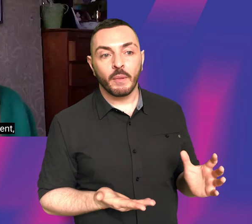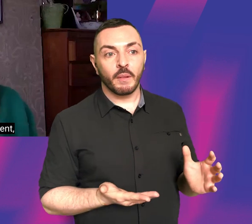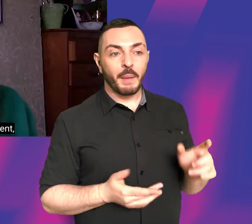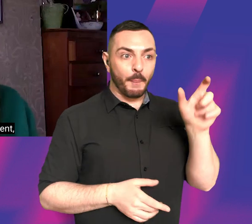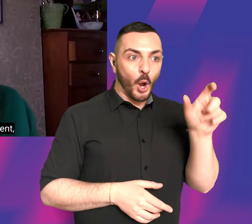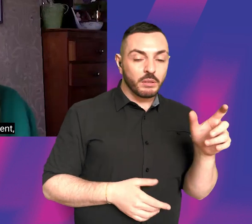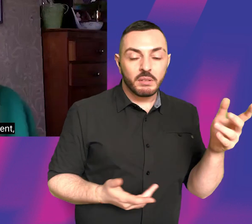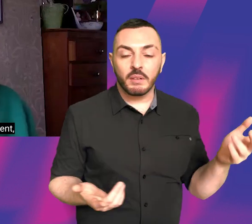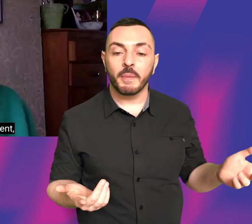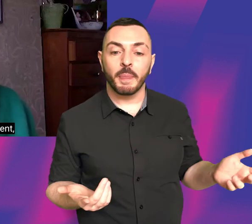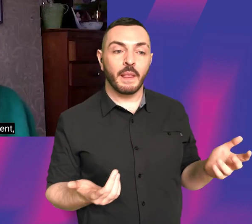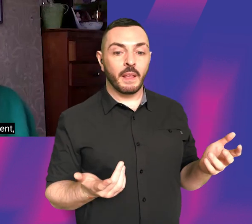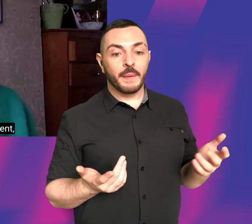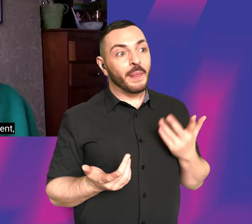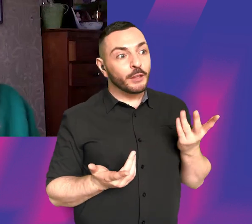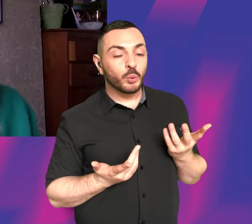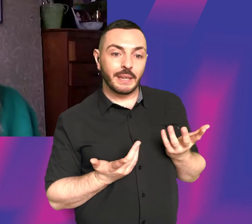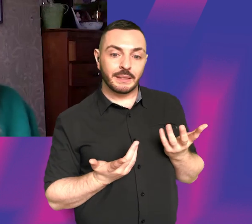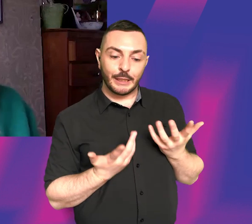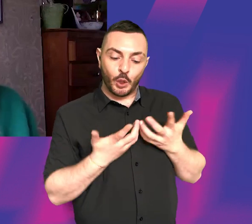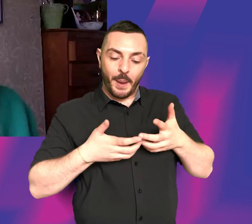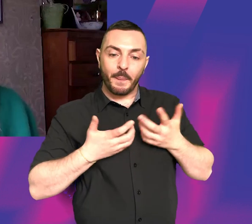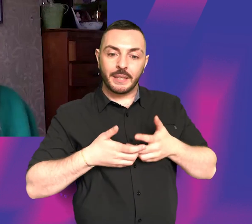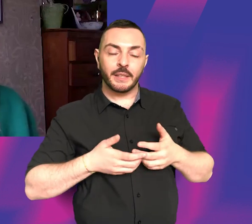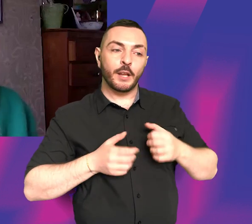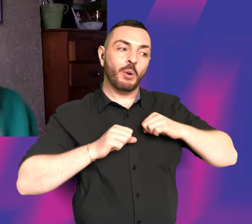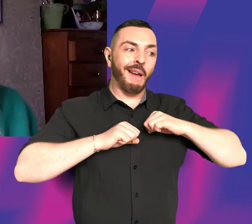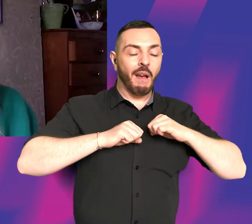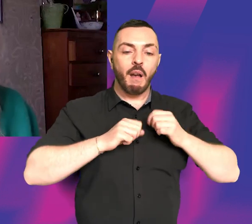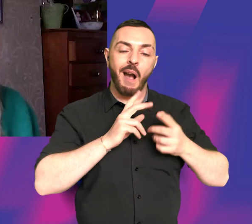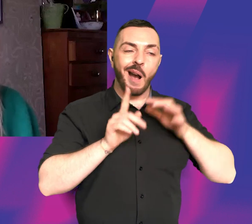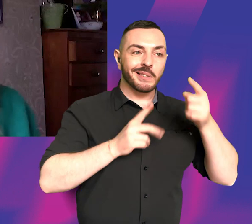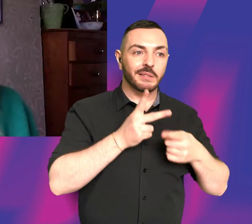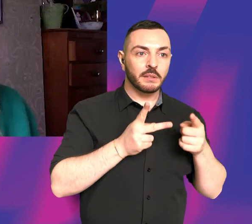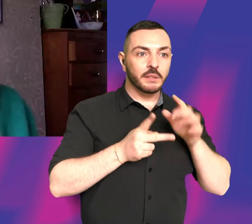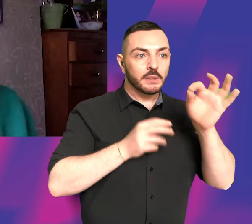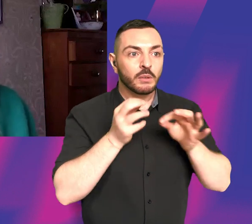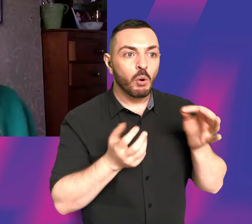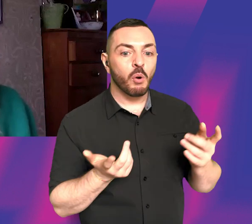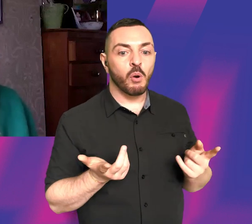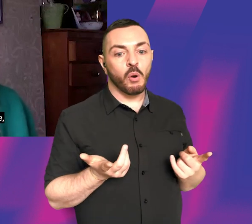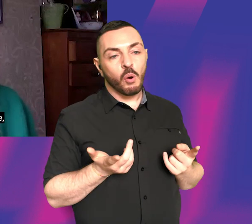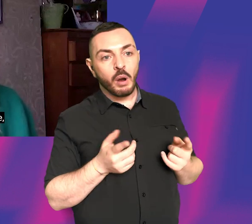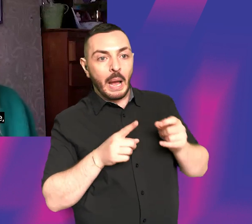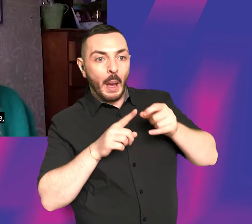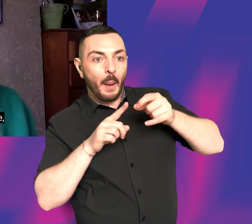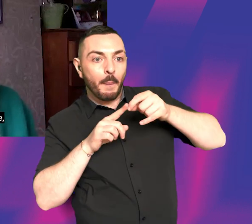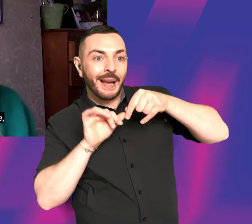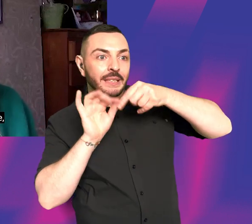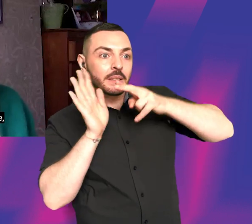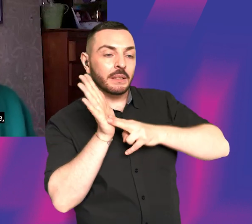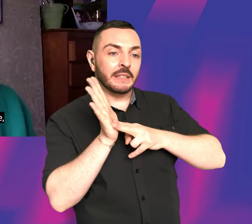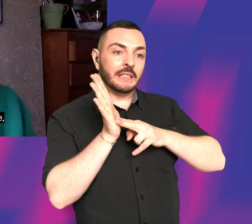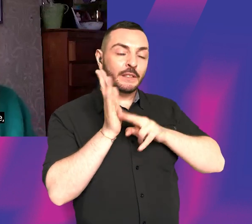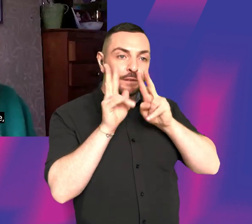you, you know, then you can get equipment, then you can lean on people, you can ring up ARRI or Panavision, then you can, you know,